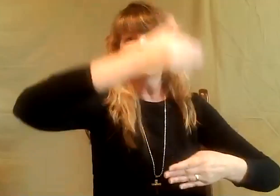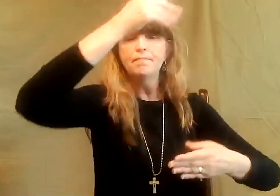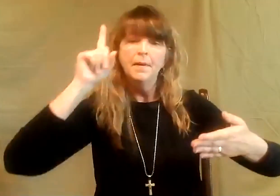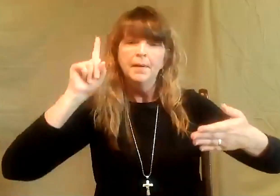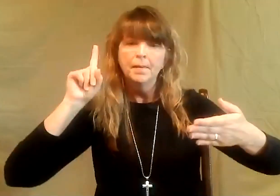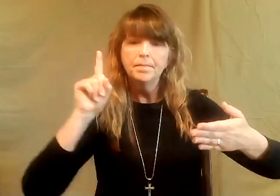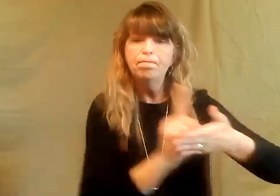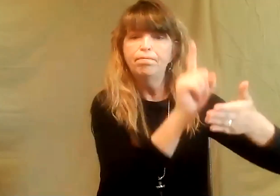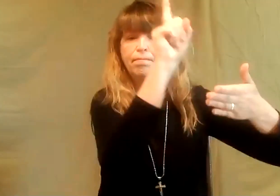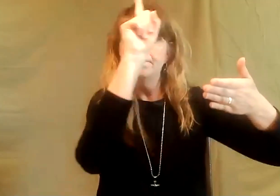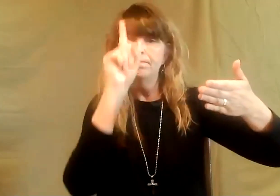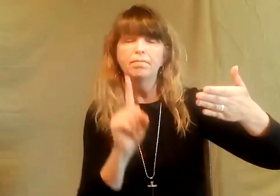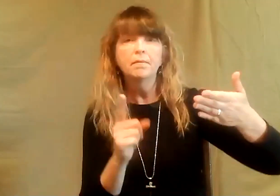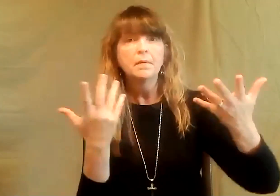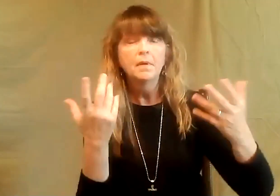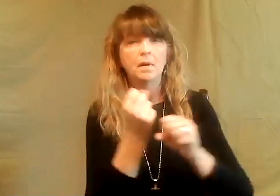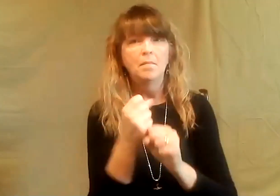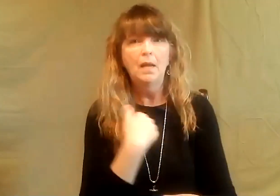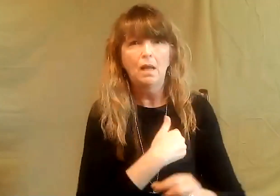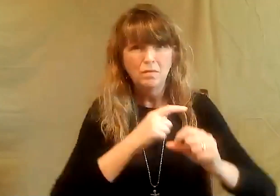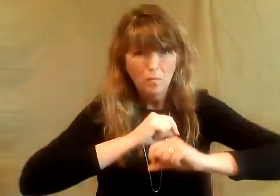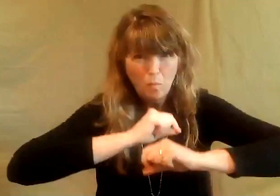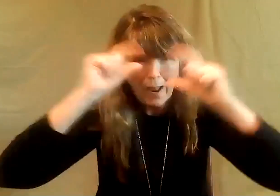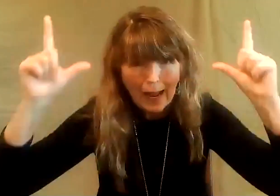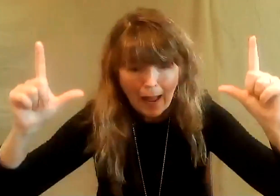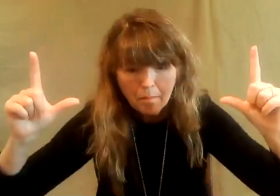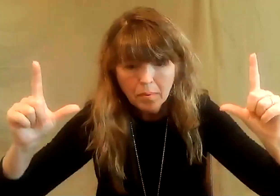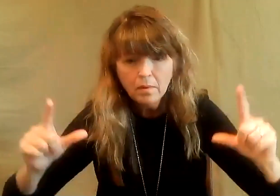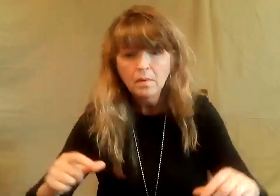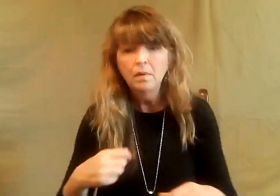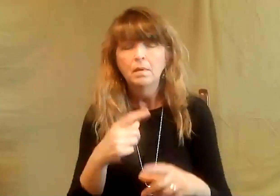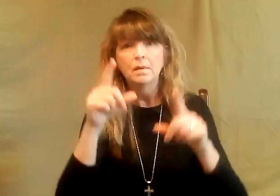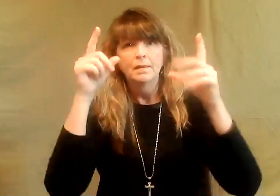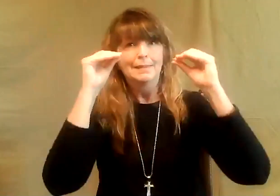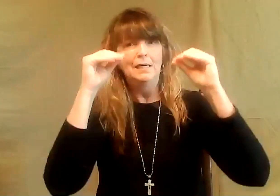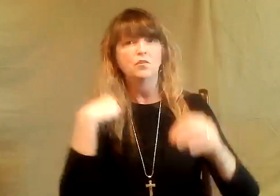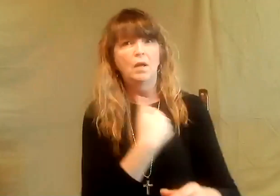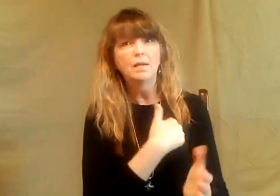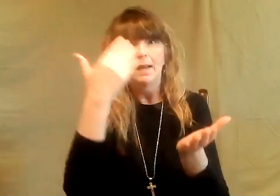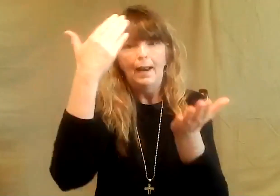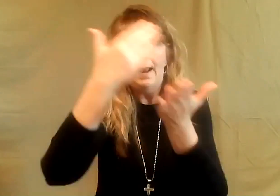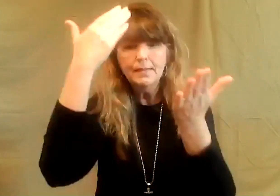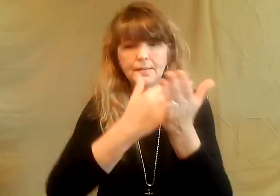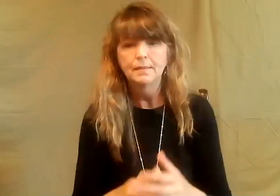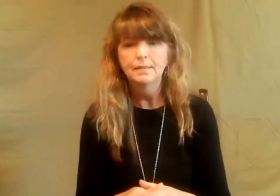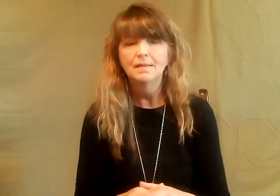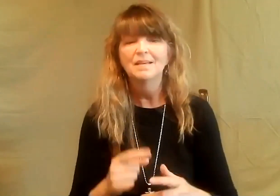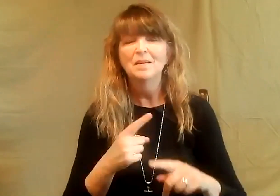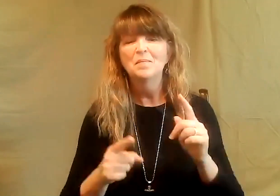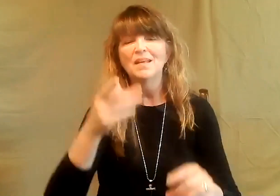permit Satan to erect a wall to wake us up and to teach us a lesson.